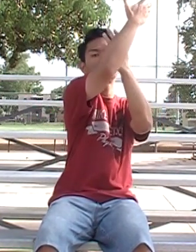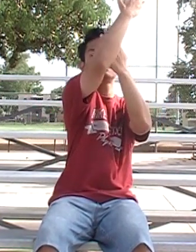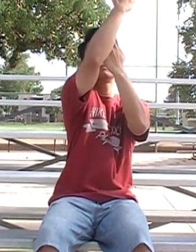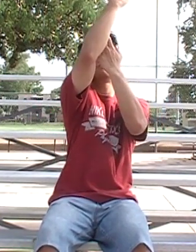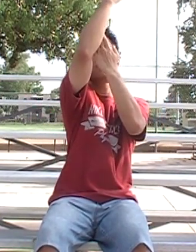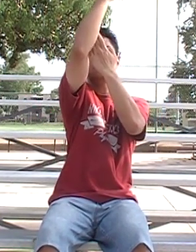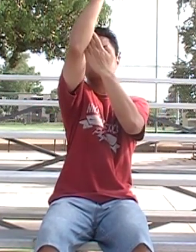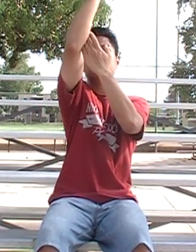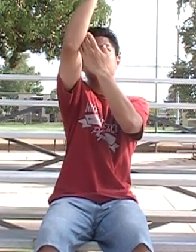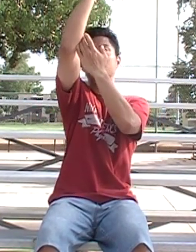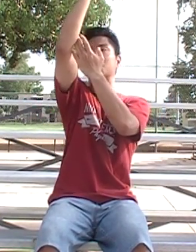Bring it up.